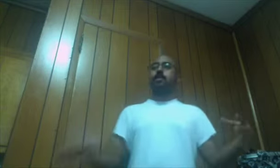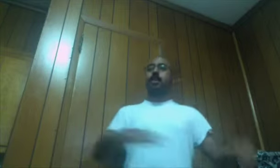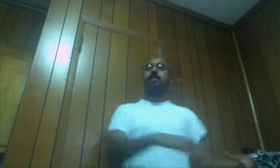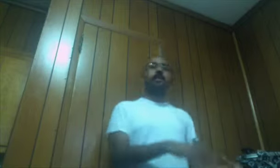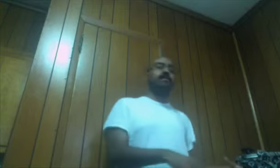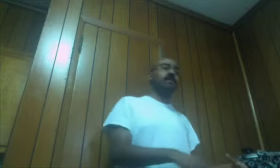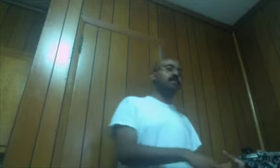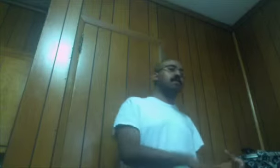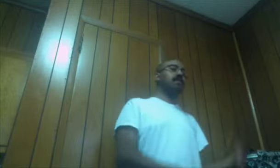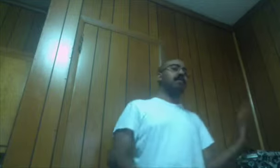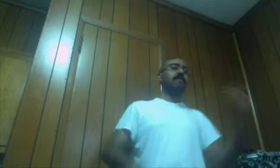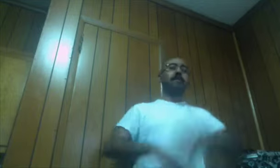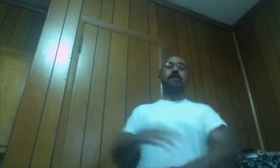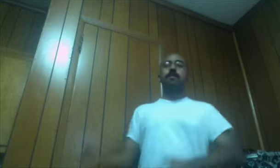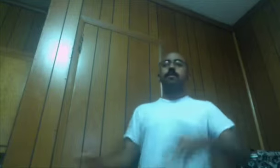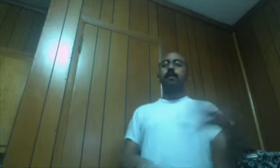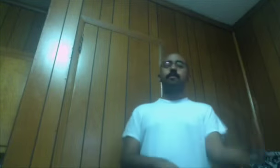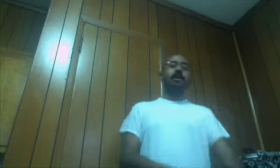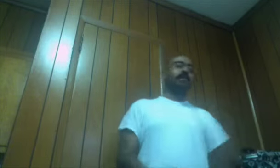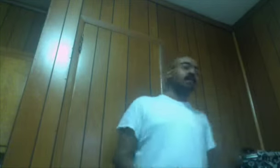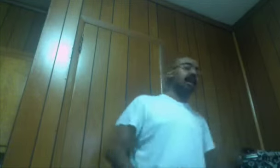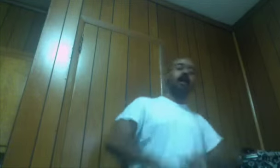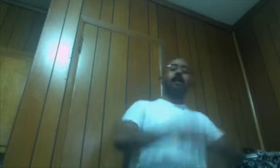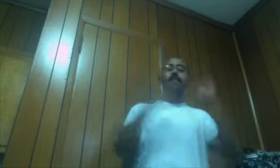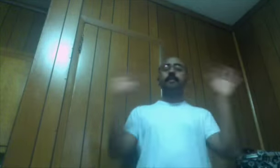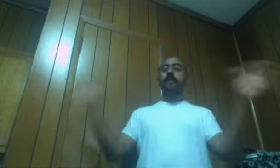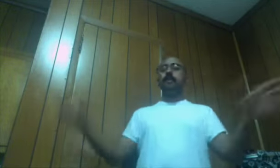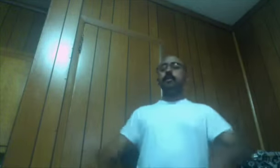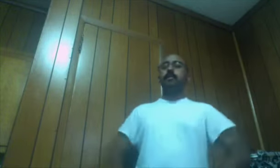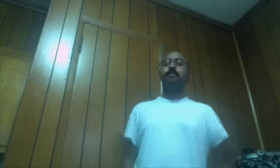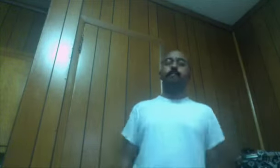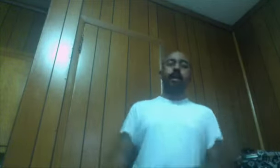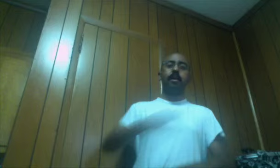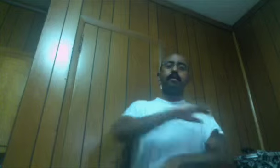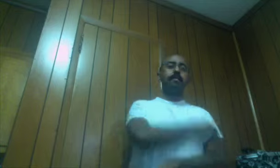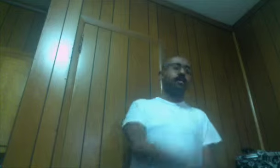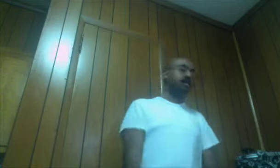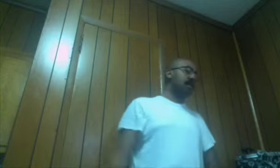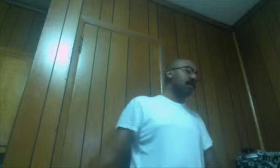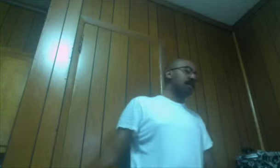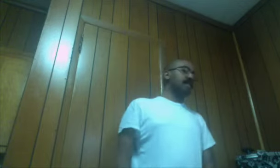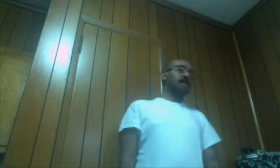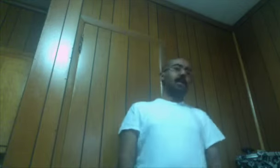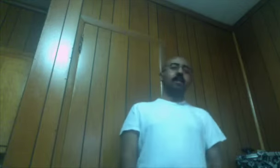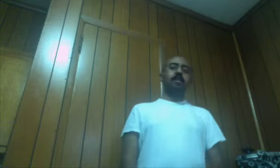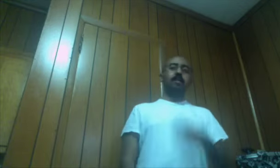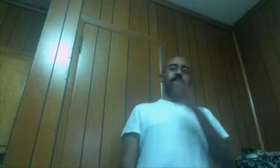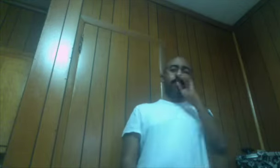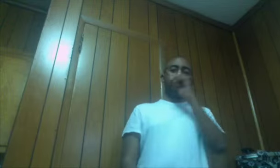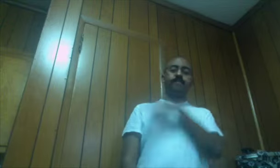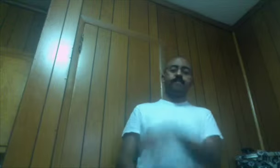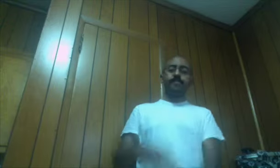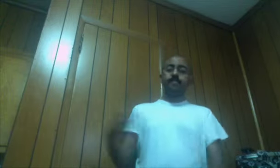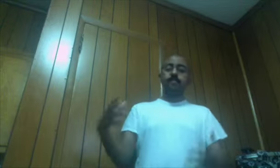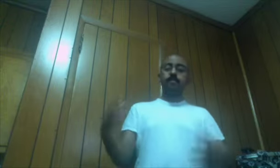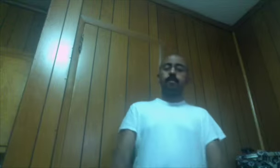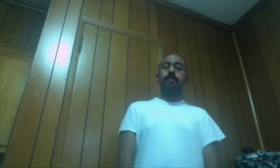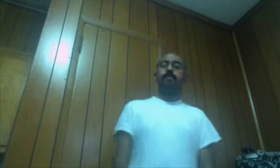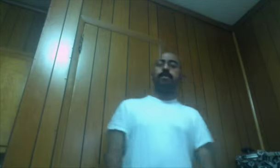last name Is Yuko Or Whatever I don't fucking know It's Japan I can't tell If the The person who